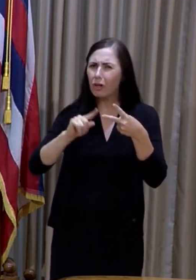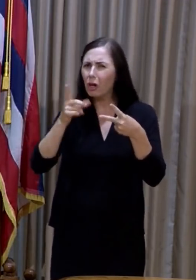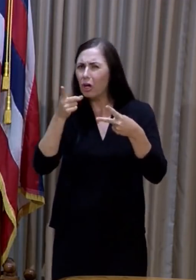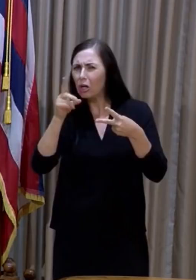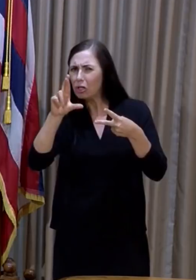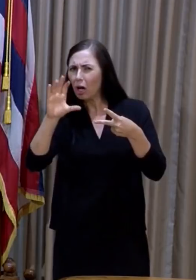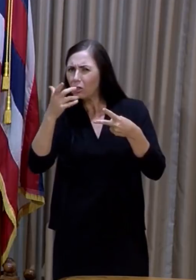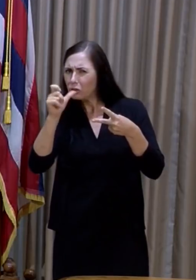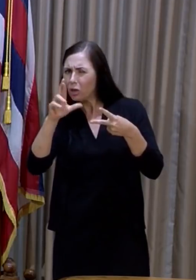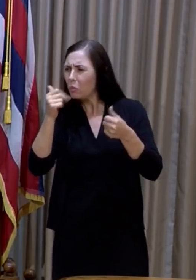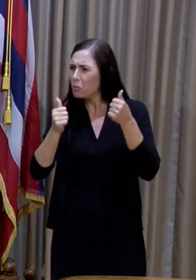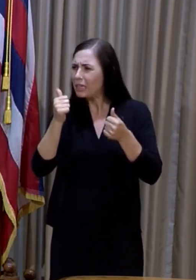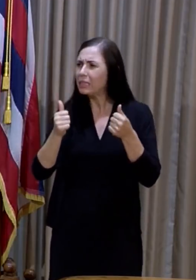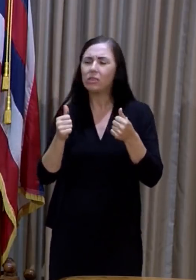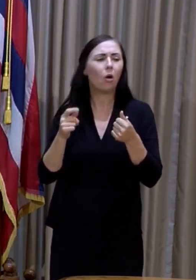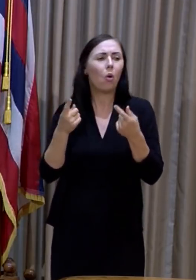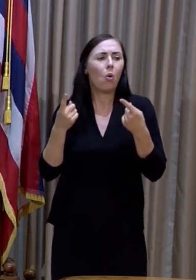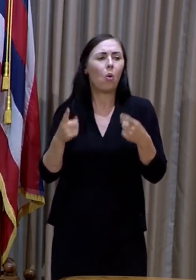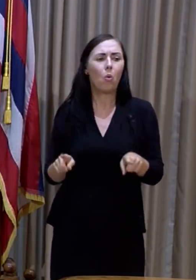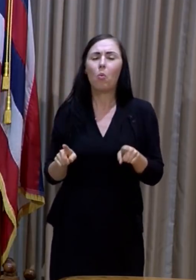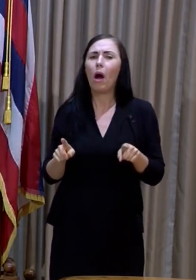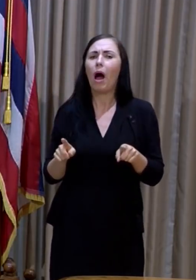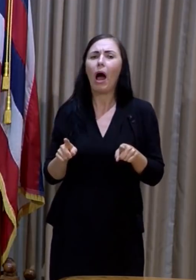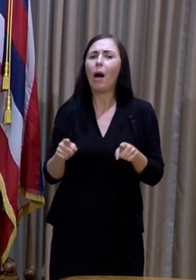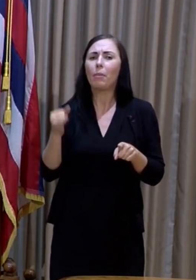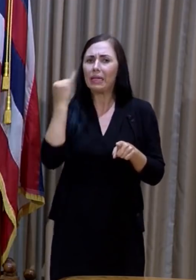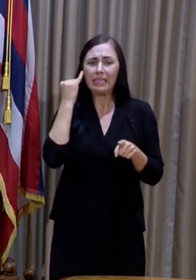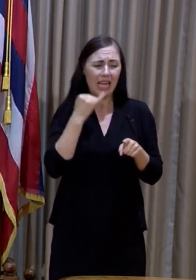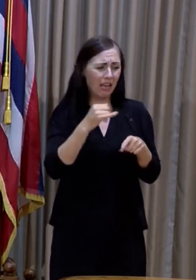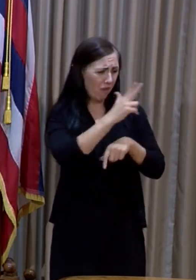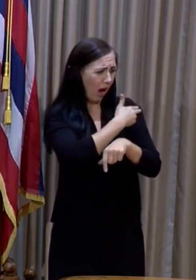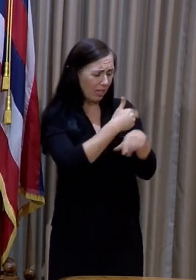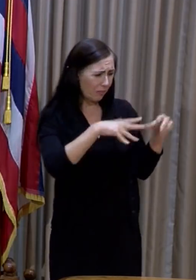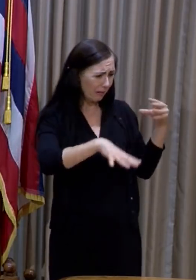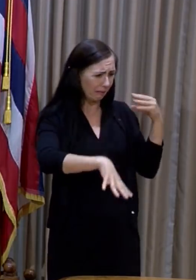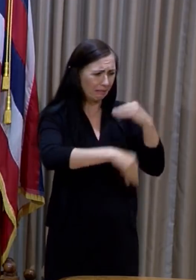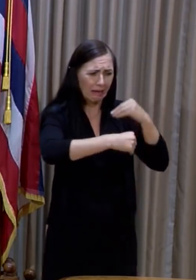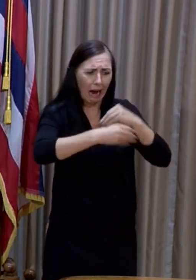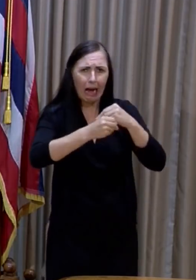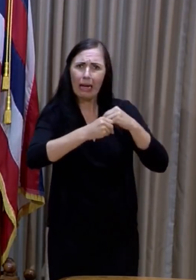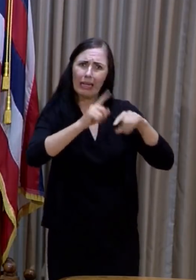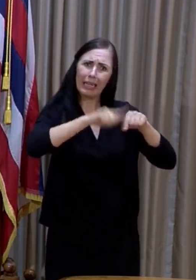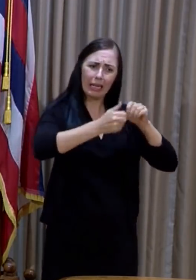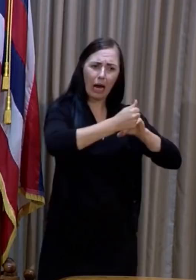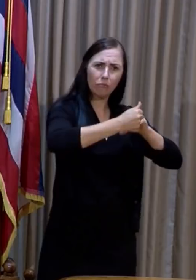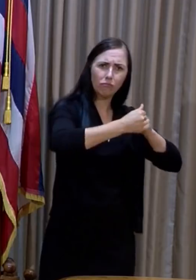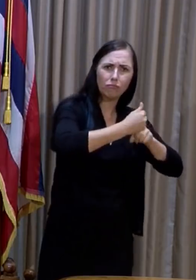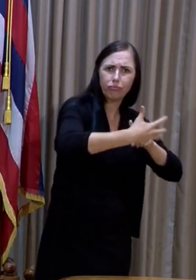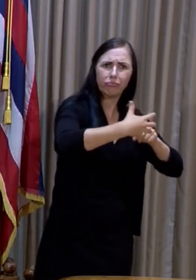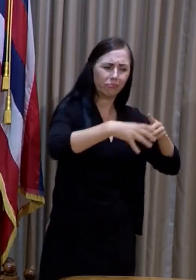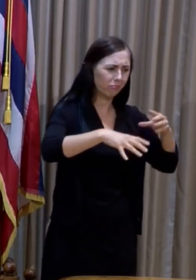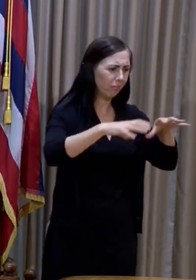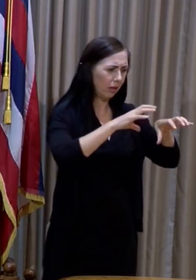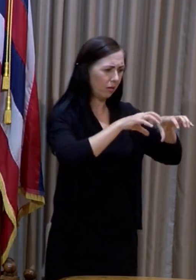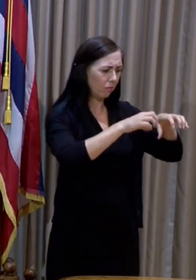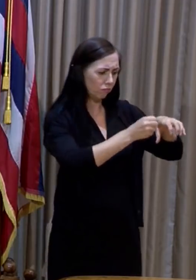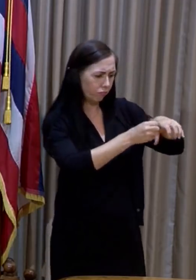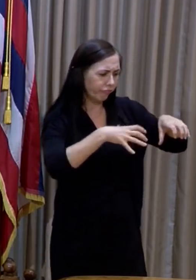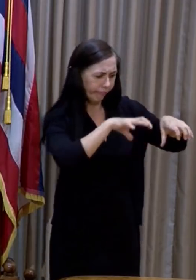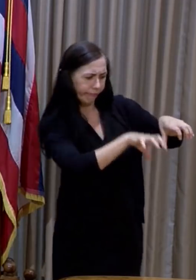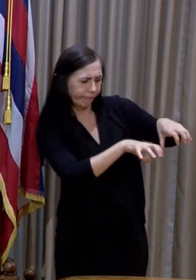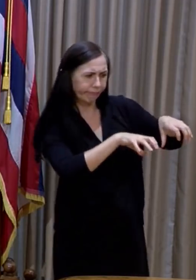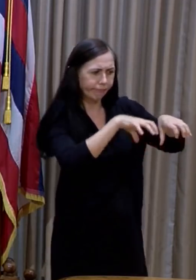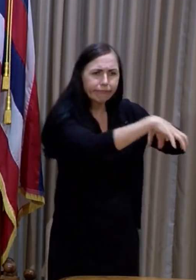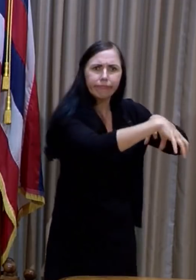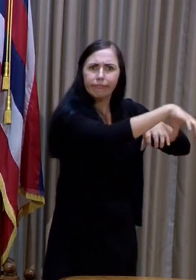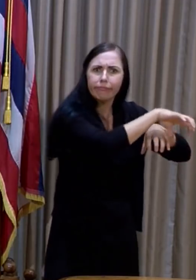happens if or when we can't expand surge capacity at hospitals anymore, whether that's either because of space or